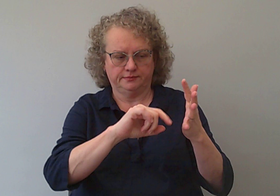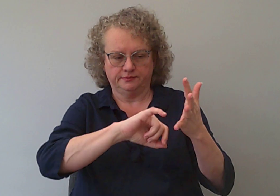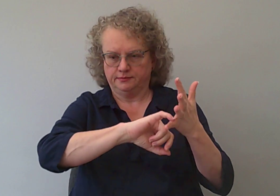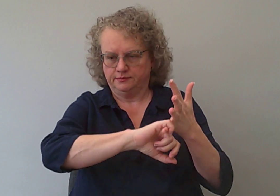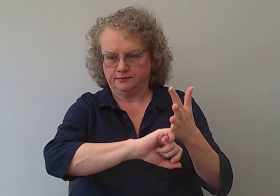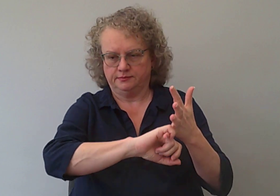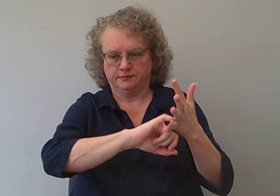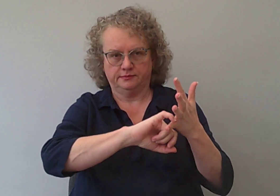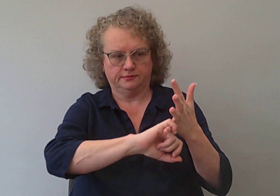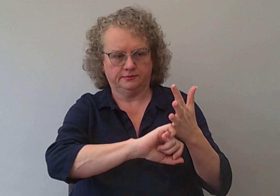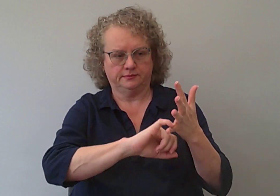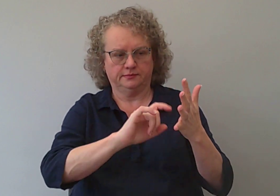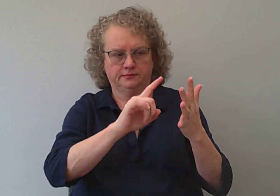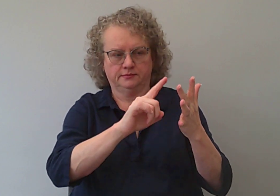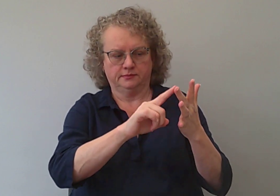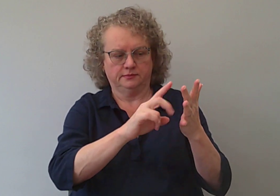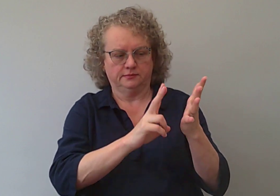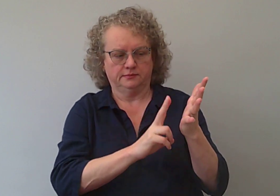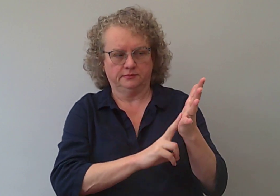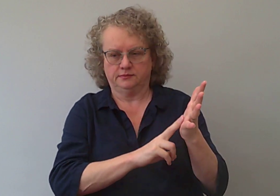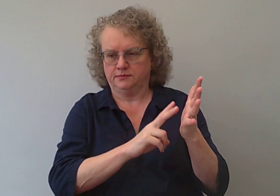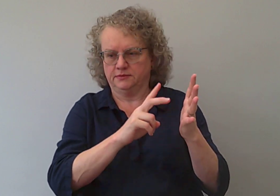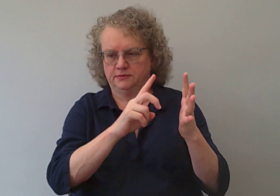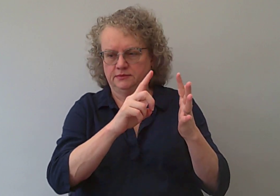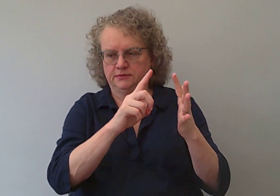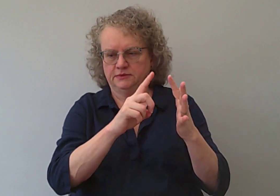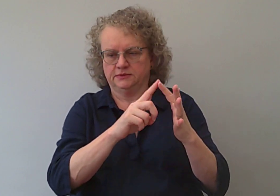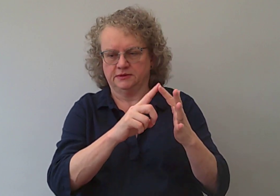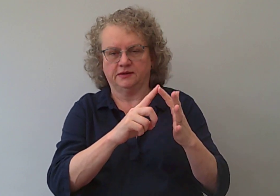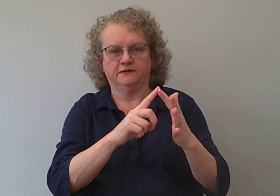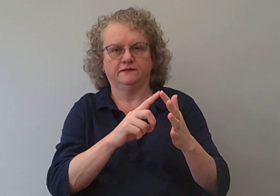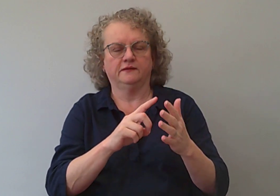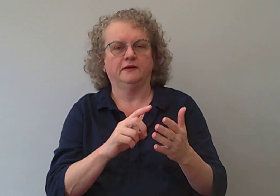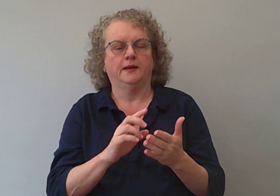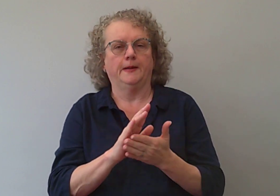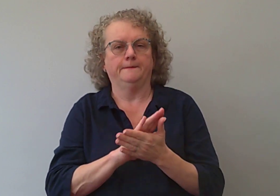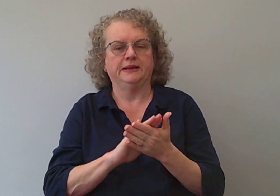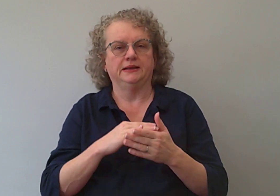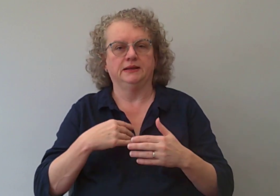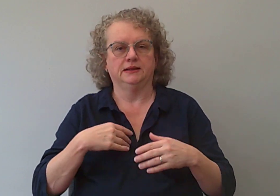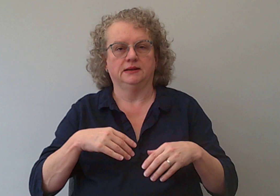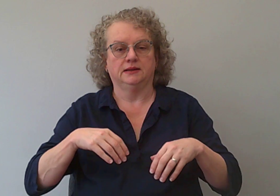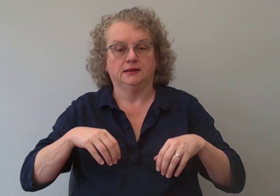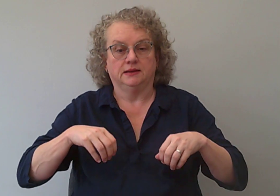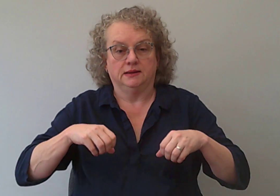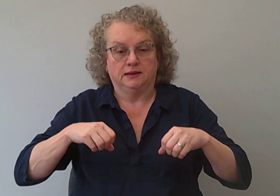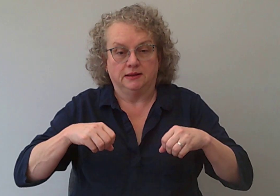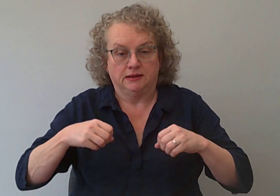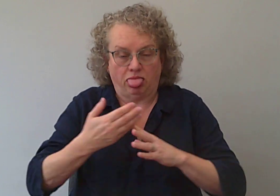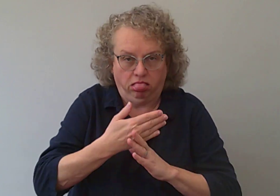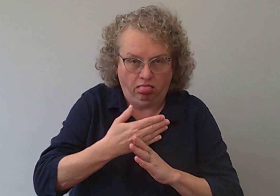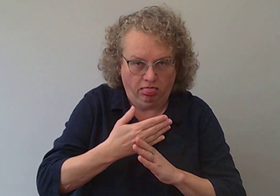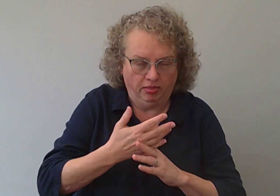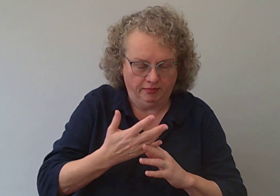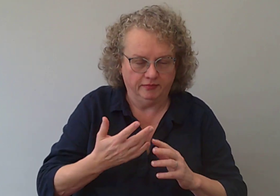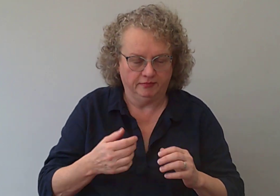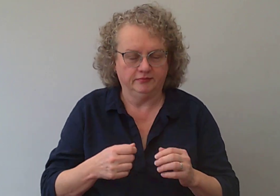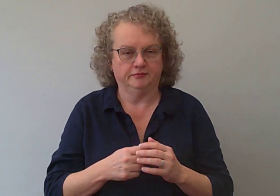obsessive. So this means I'm about to start but I'm